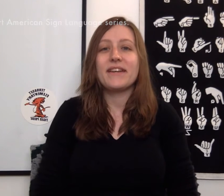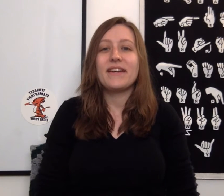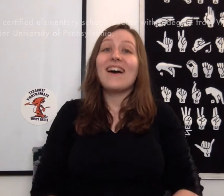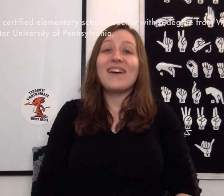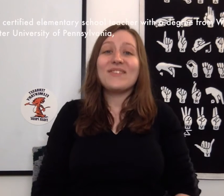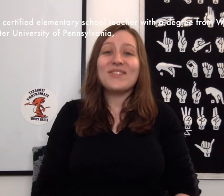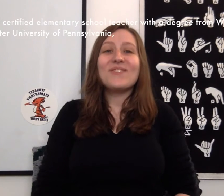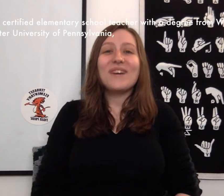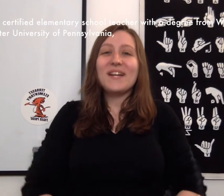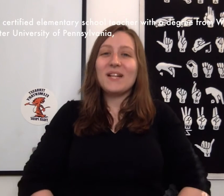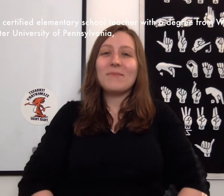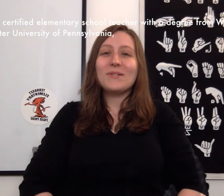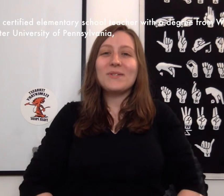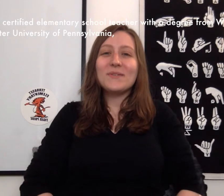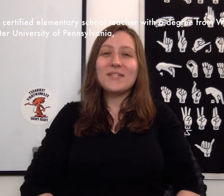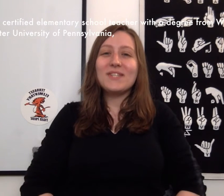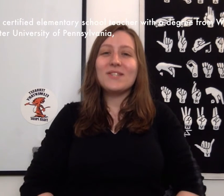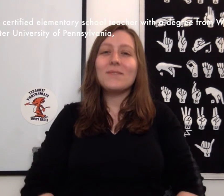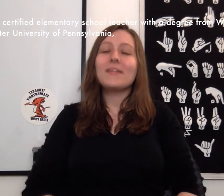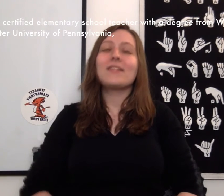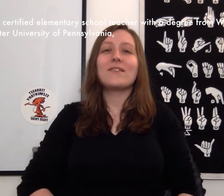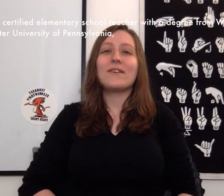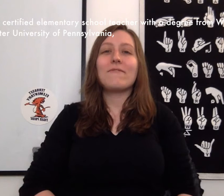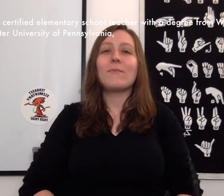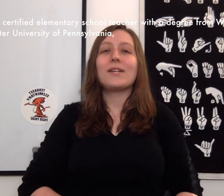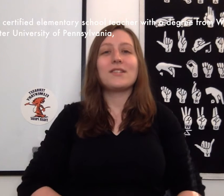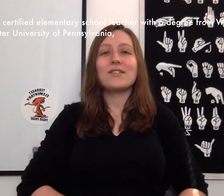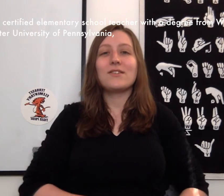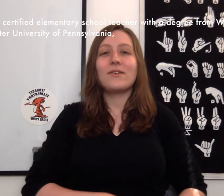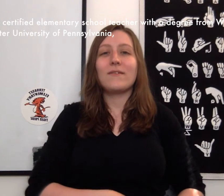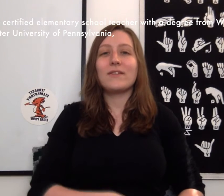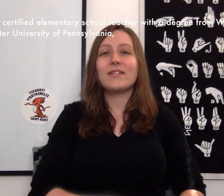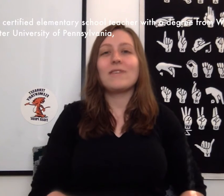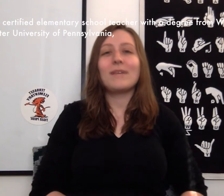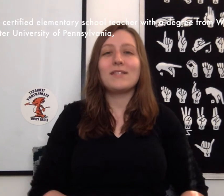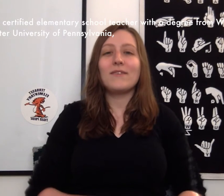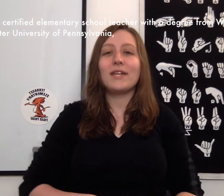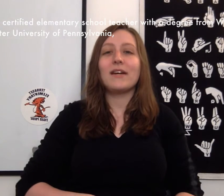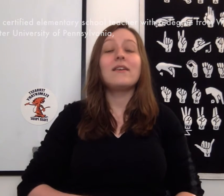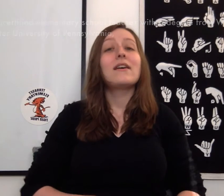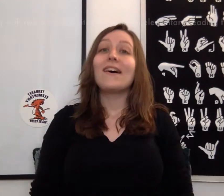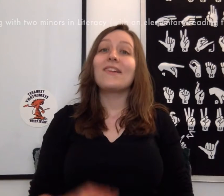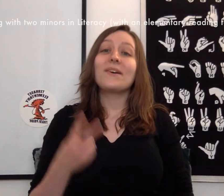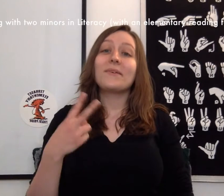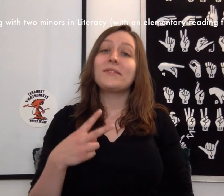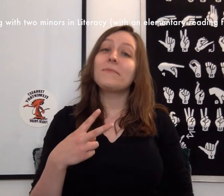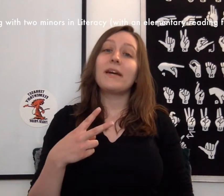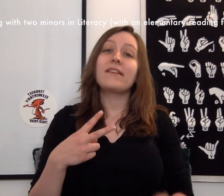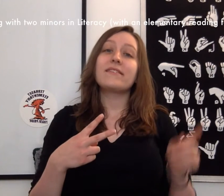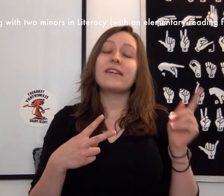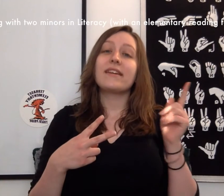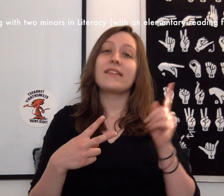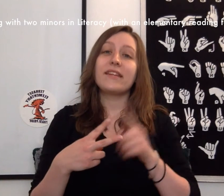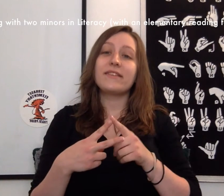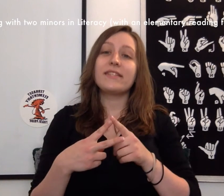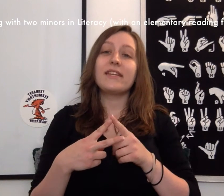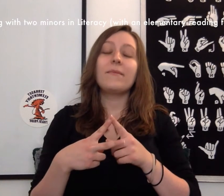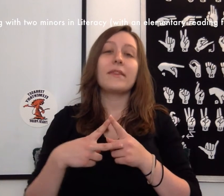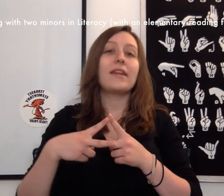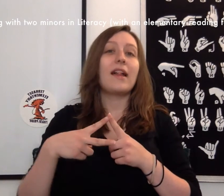I'm a certified elementary school teacher with a degree from West Chester University of Pennsylvania along with two minors in literacy with an